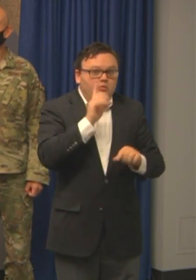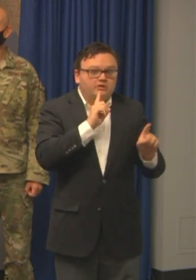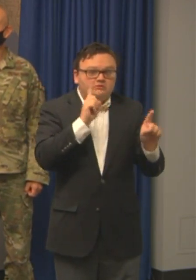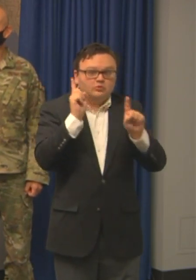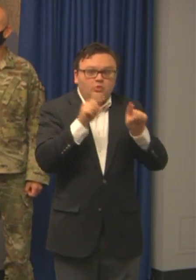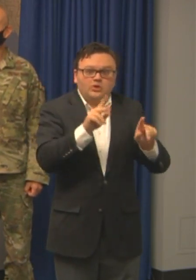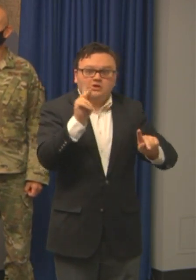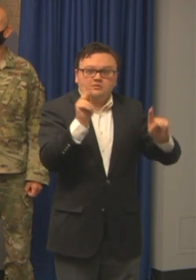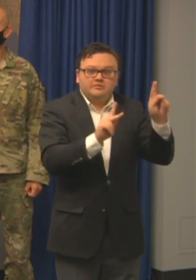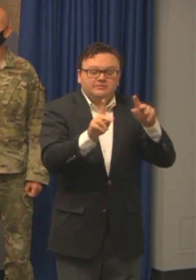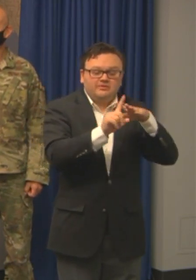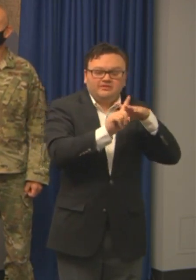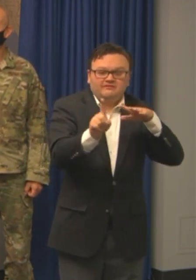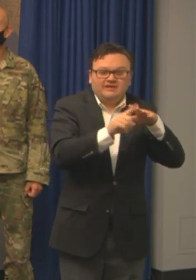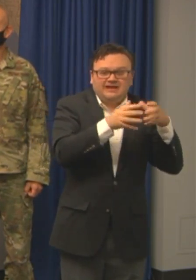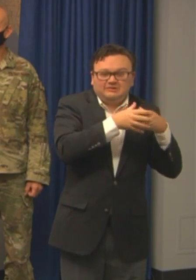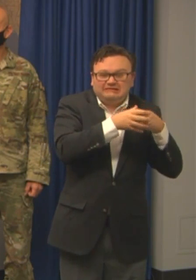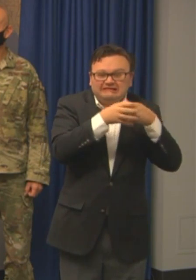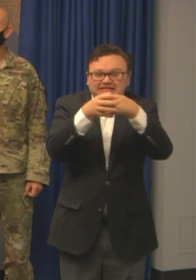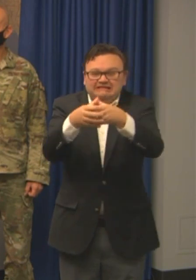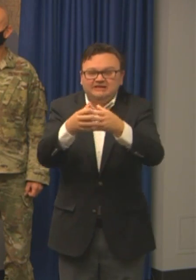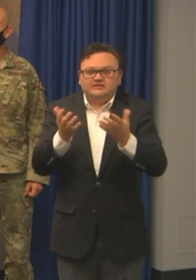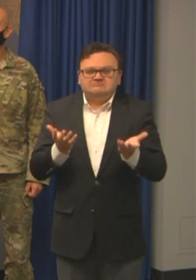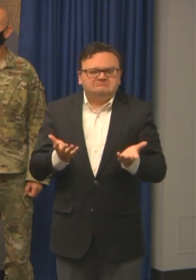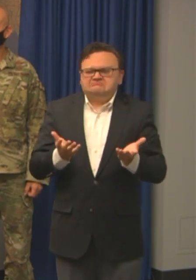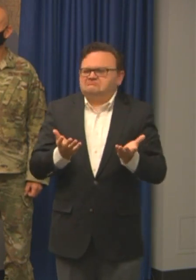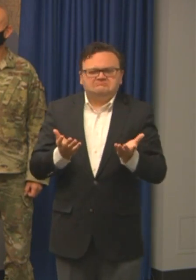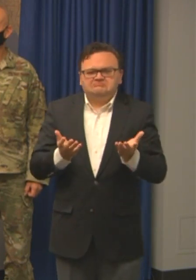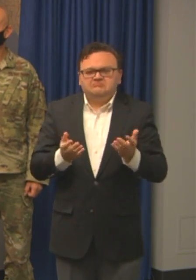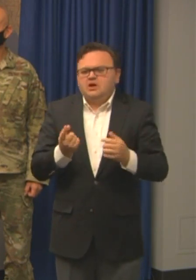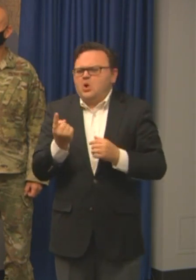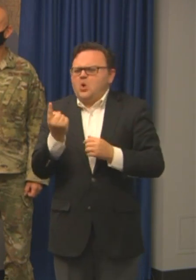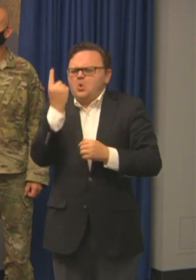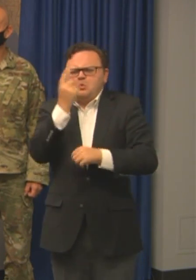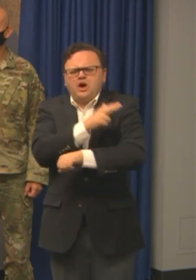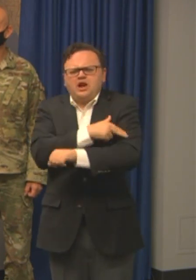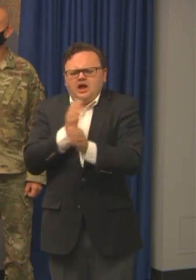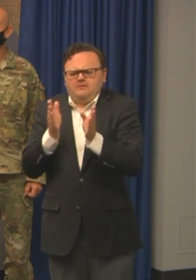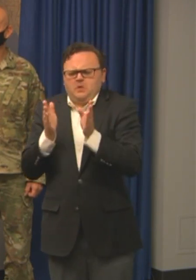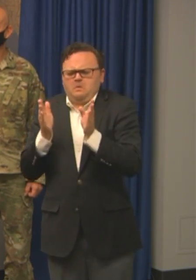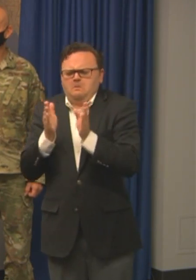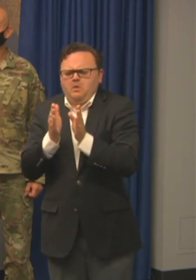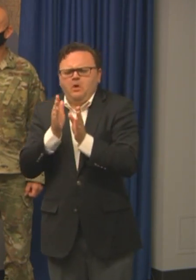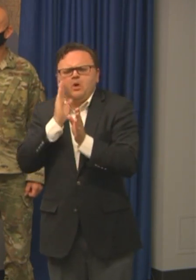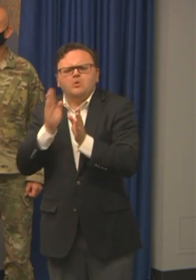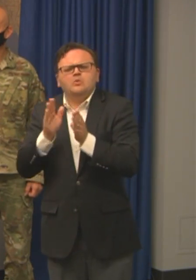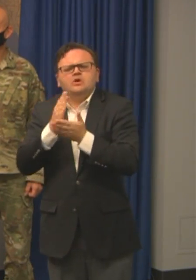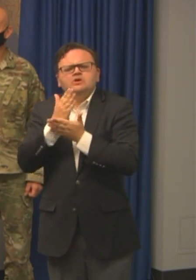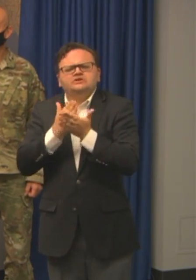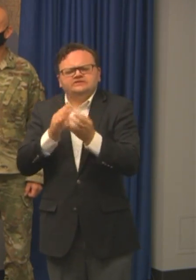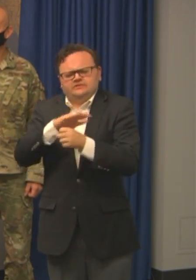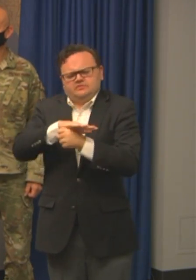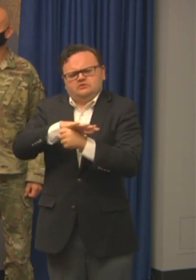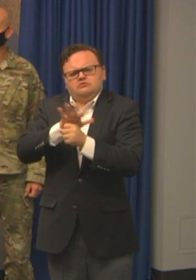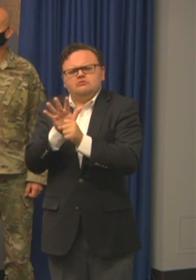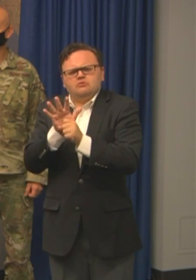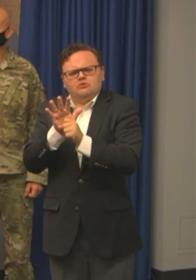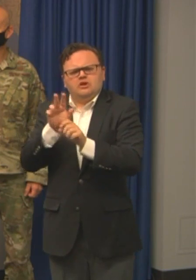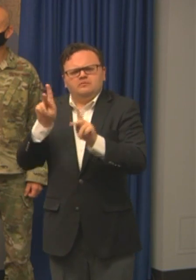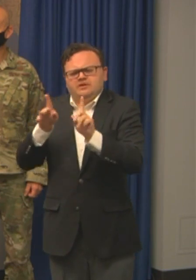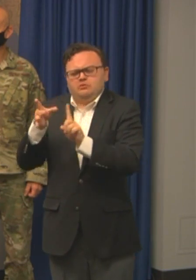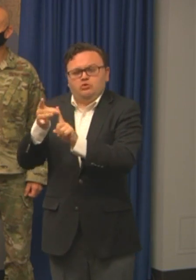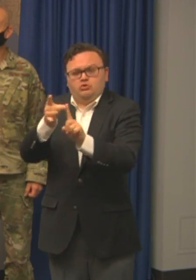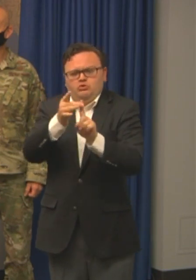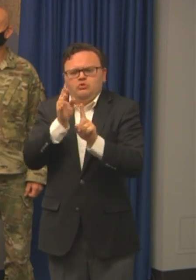have maybe one smaller hospital that is going to move some COVID patients to a different hospital in the area in Brevard County. But that that's